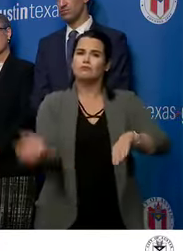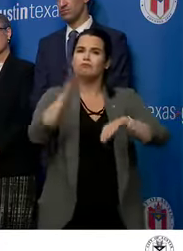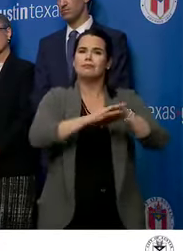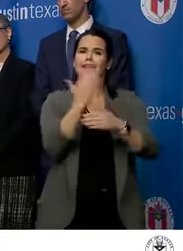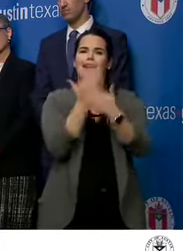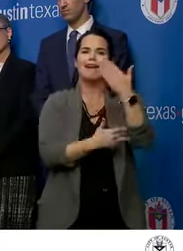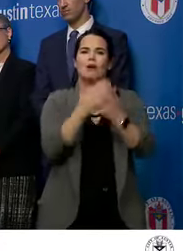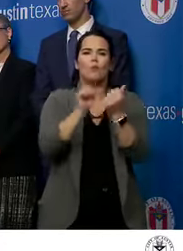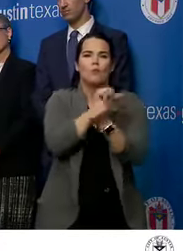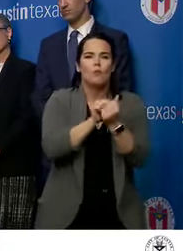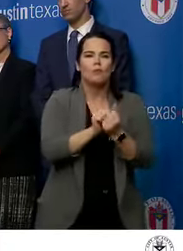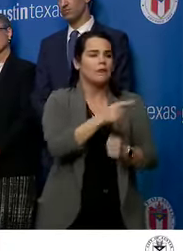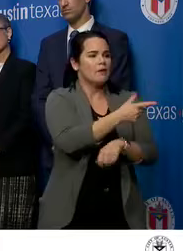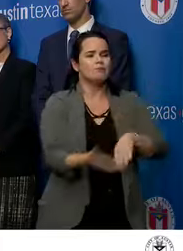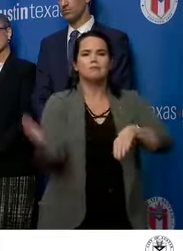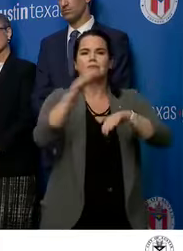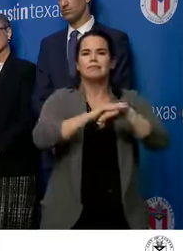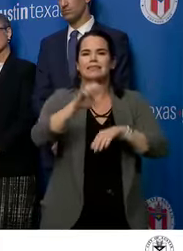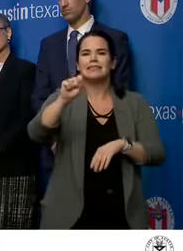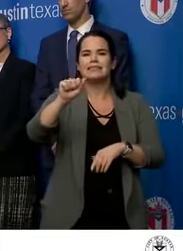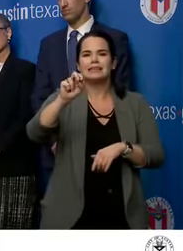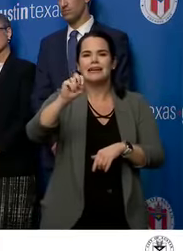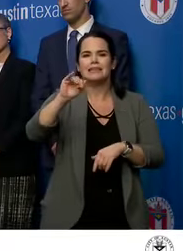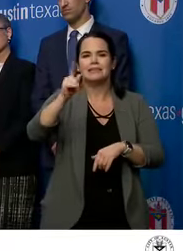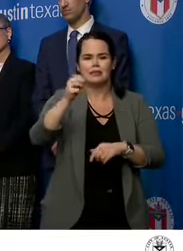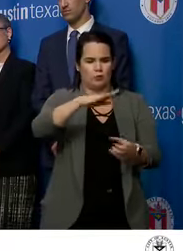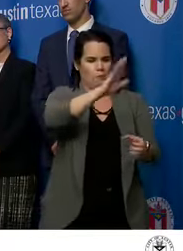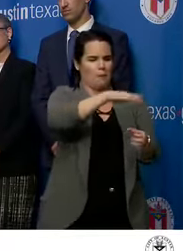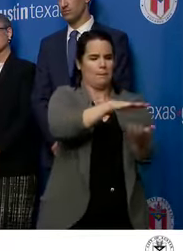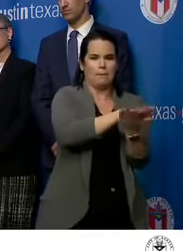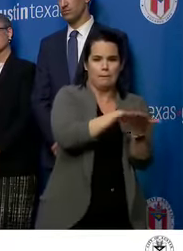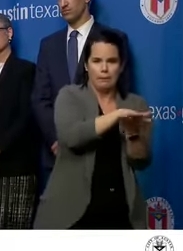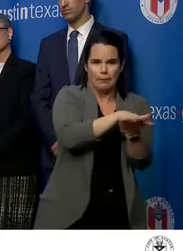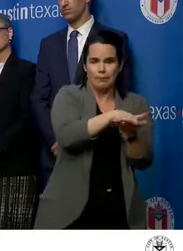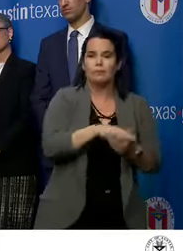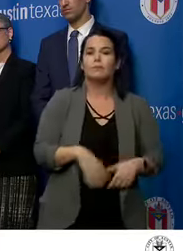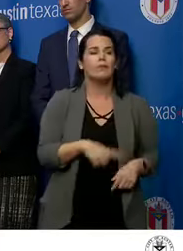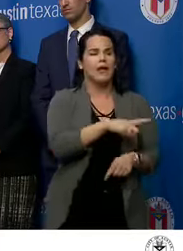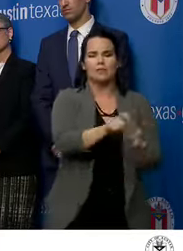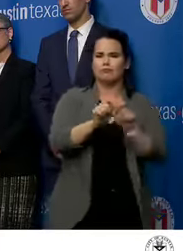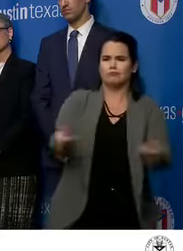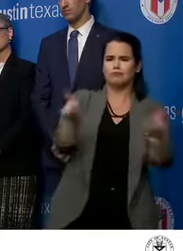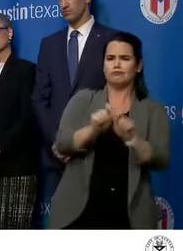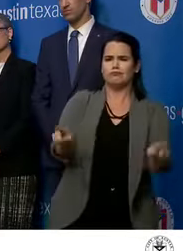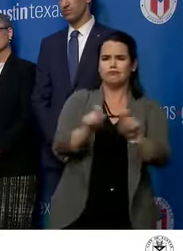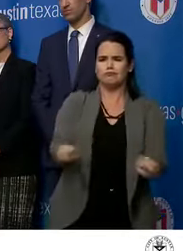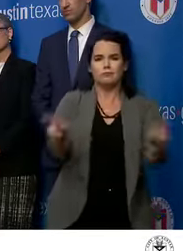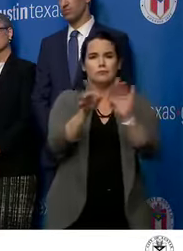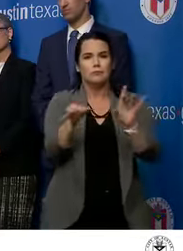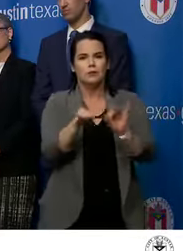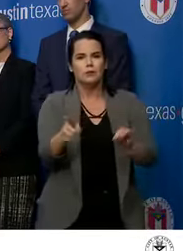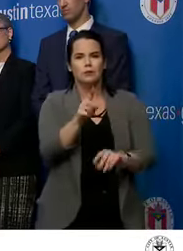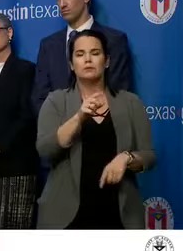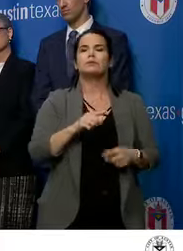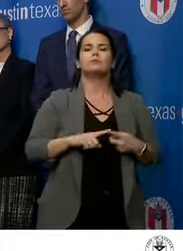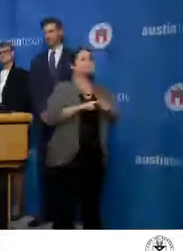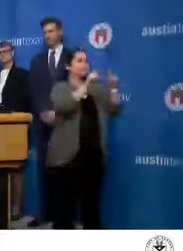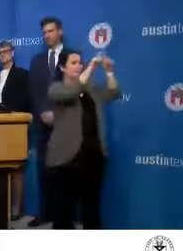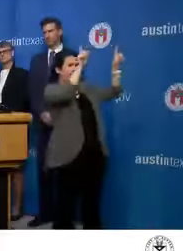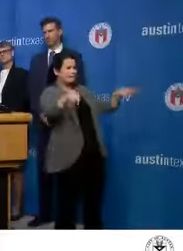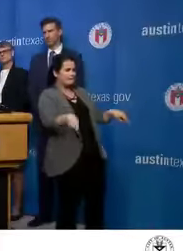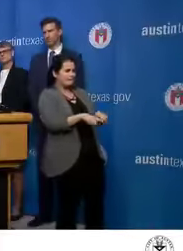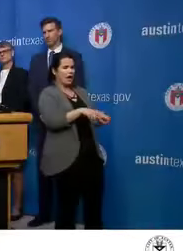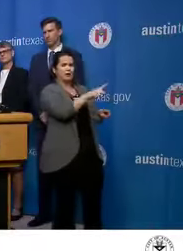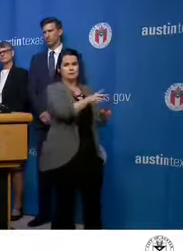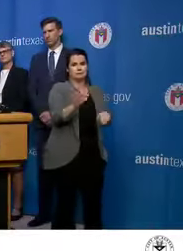availability of hand sanitizers, messaging to attendees, signs placed in venues and